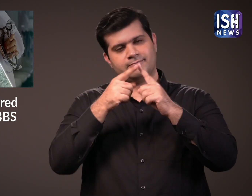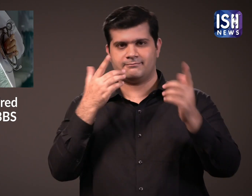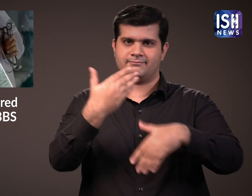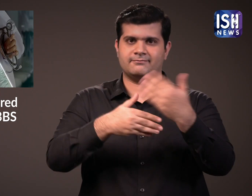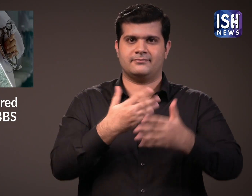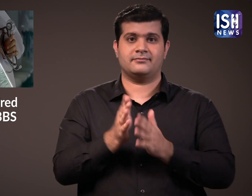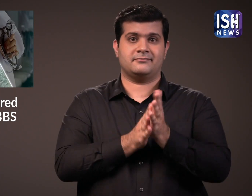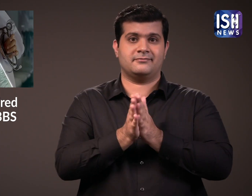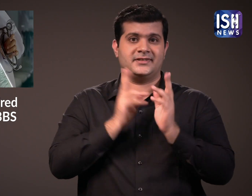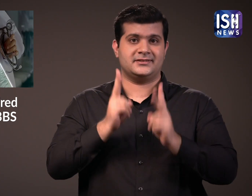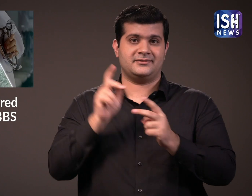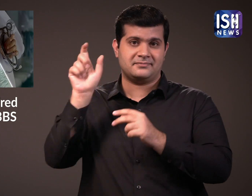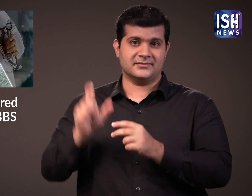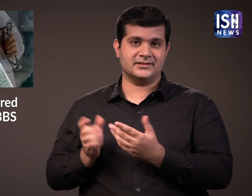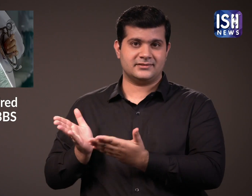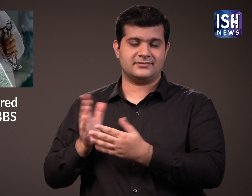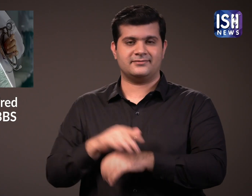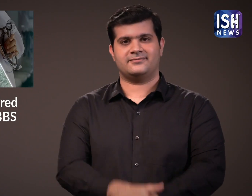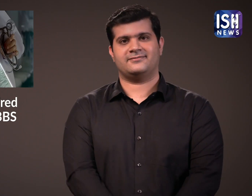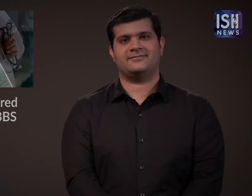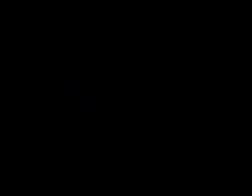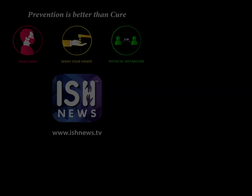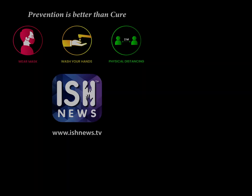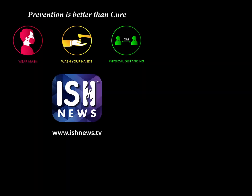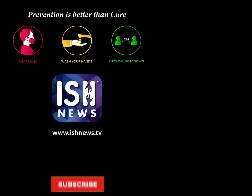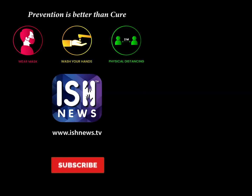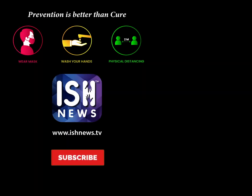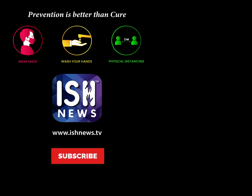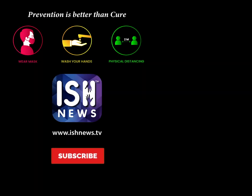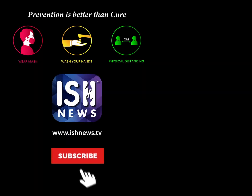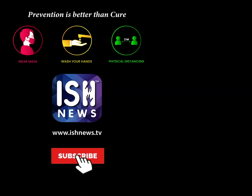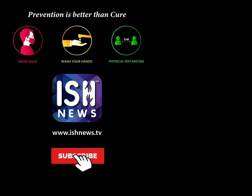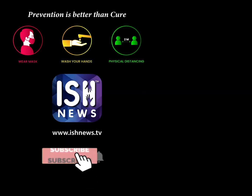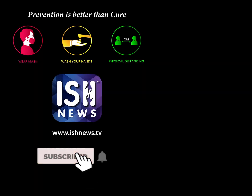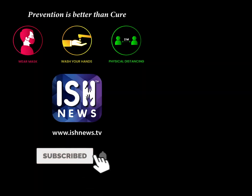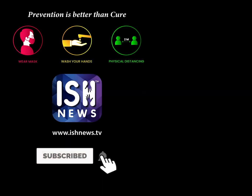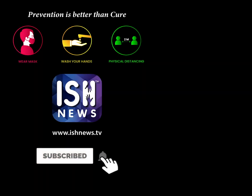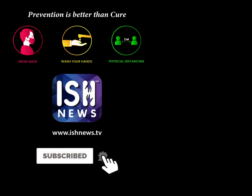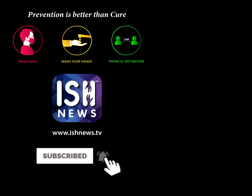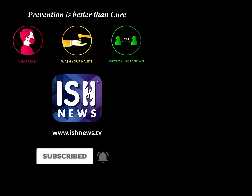Look at his determination. is We will the next If you confident, time take Pradhan